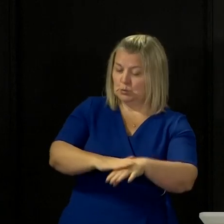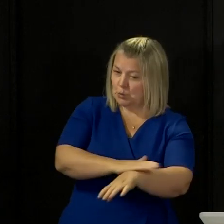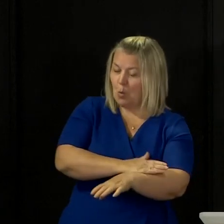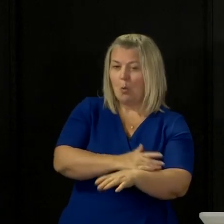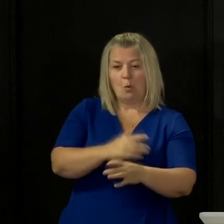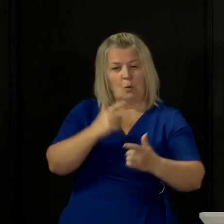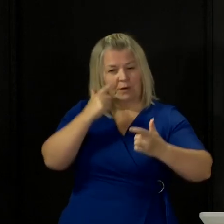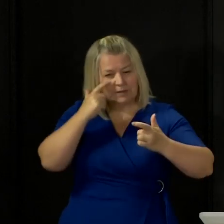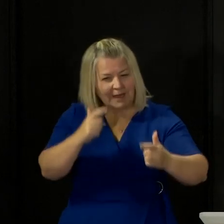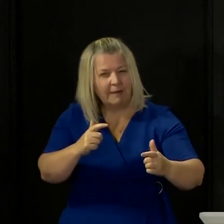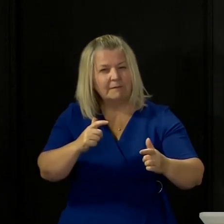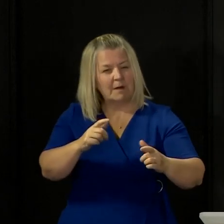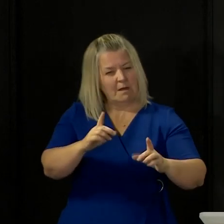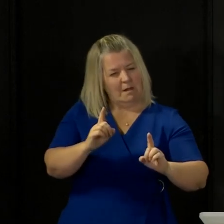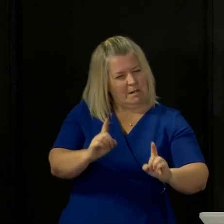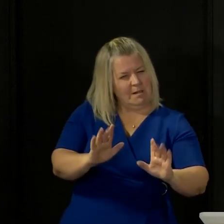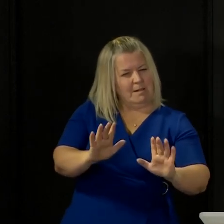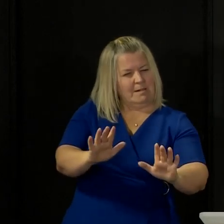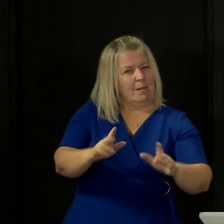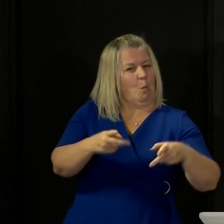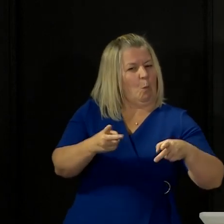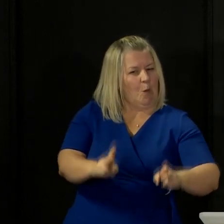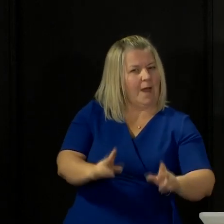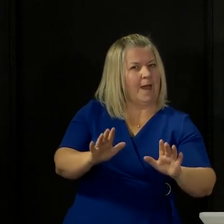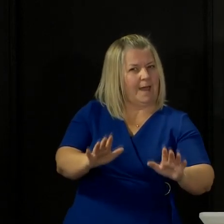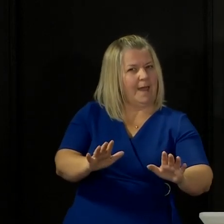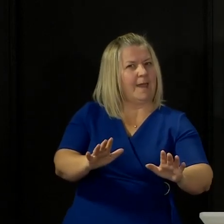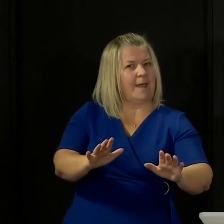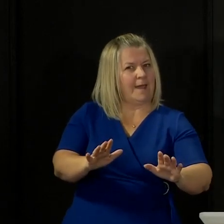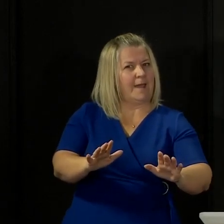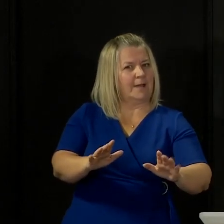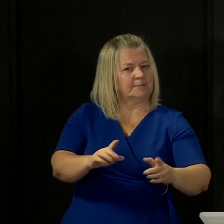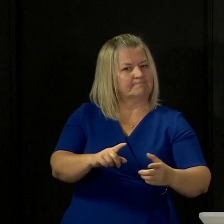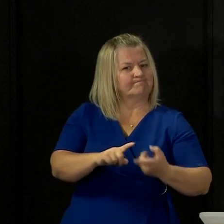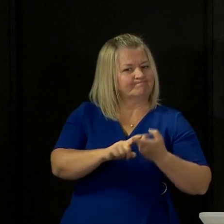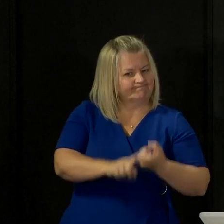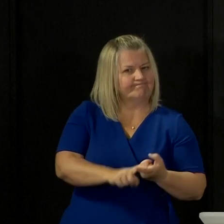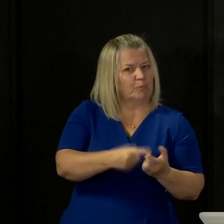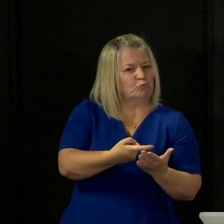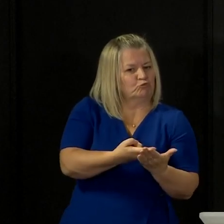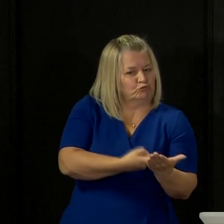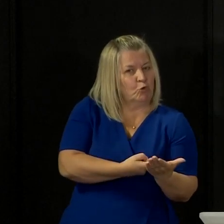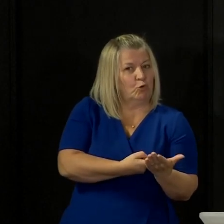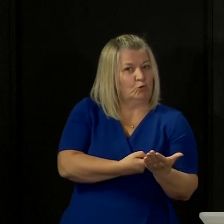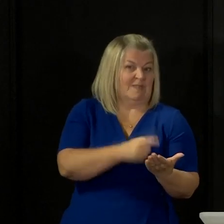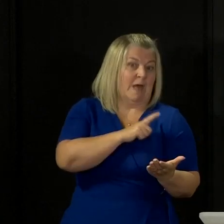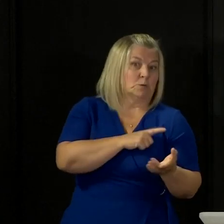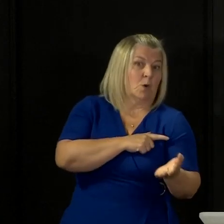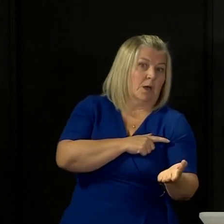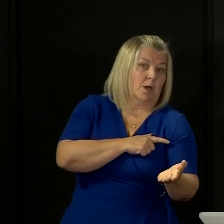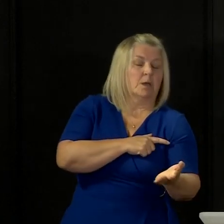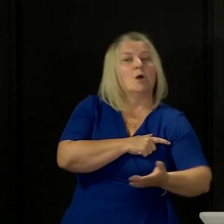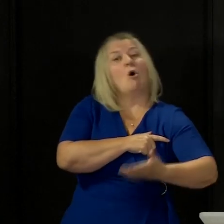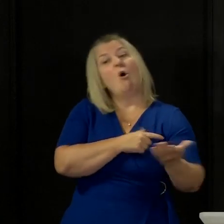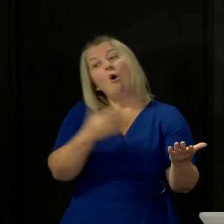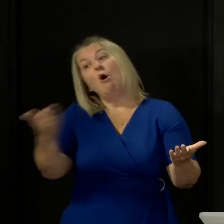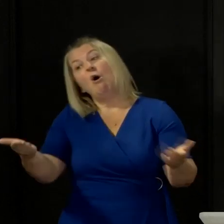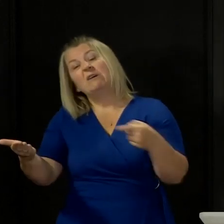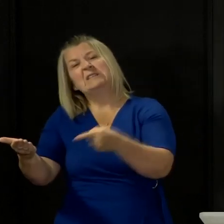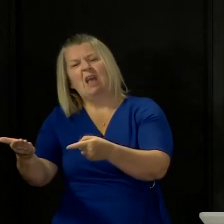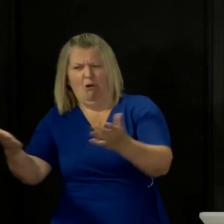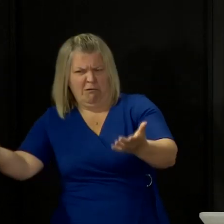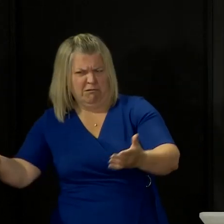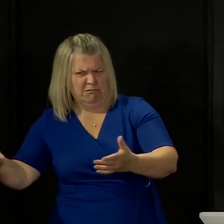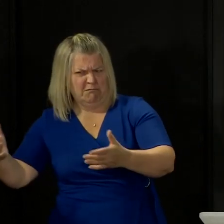careful, cautious approach to easing the lockdown, that we are suppressing this virus. Or you can say, well, we've suppressed it, so we should speed